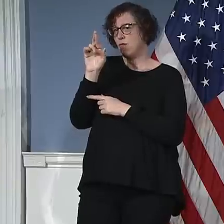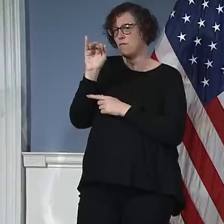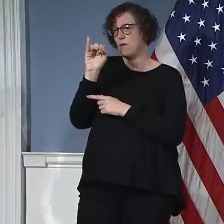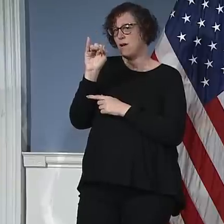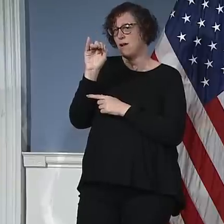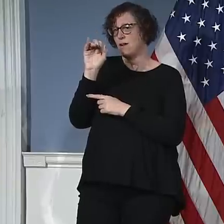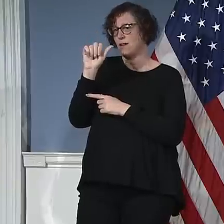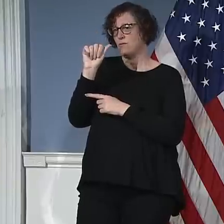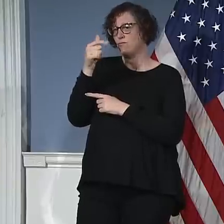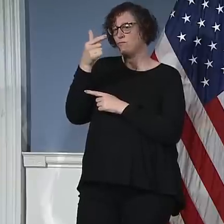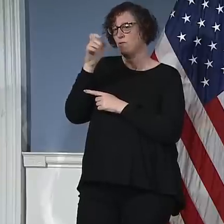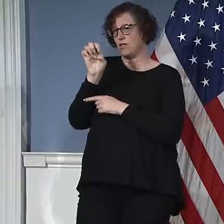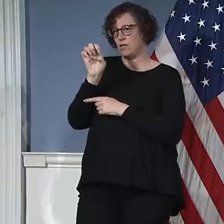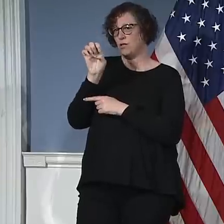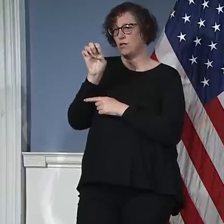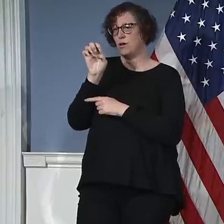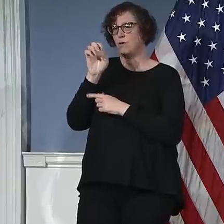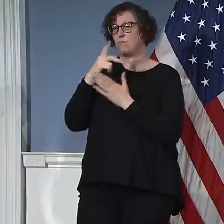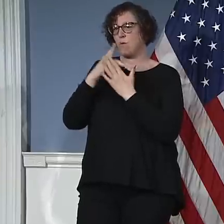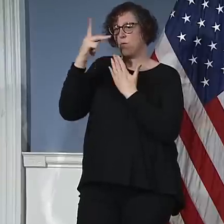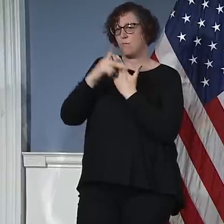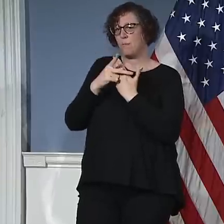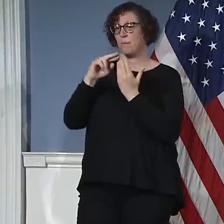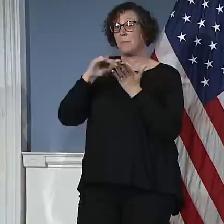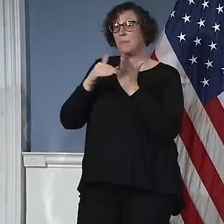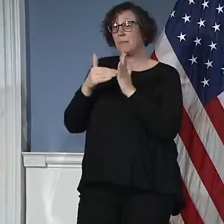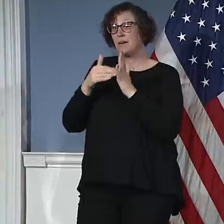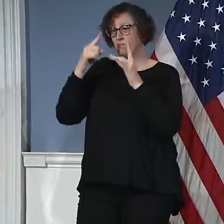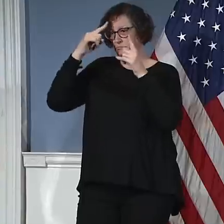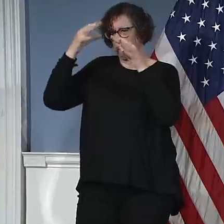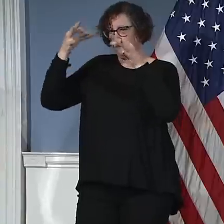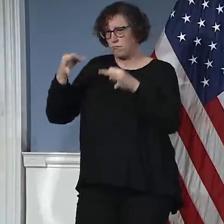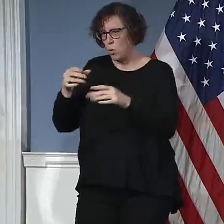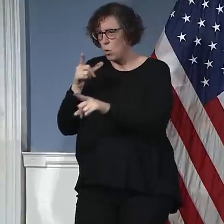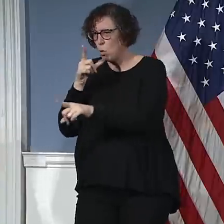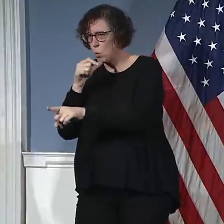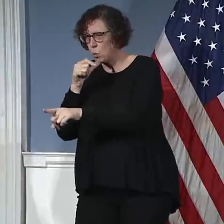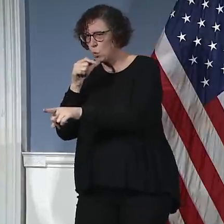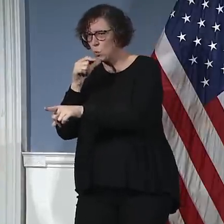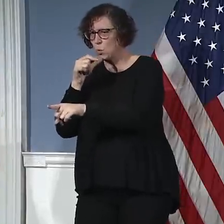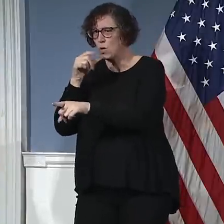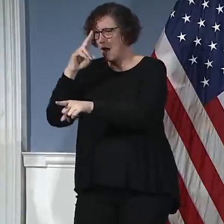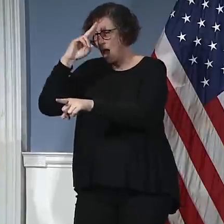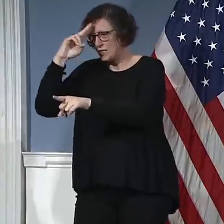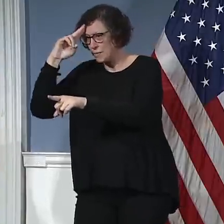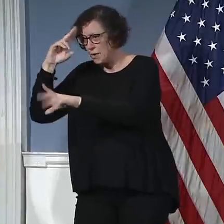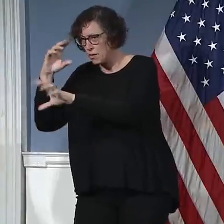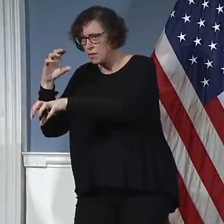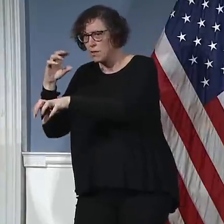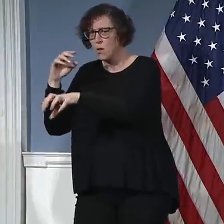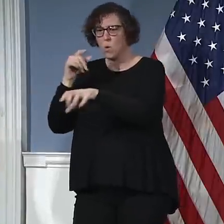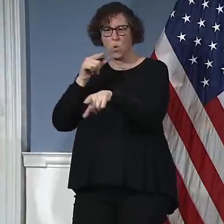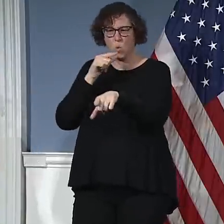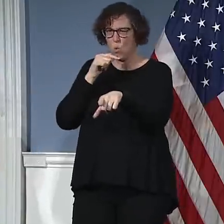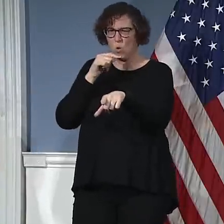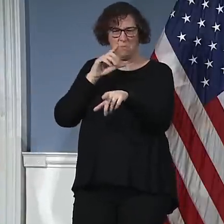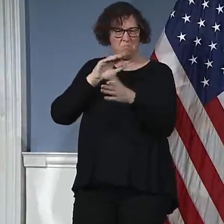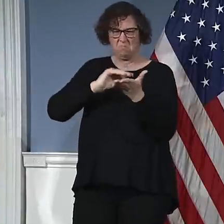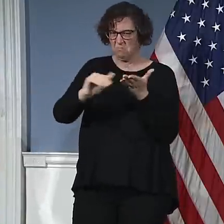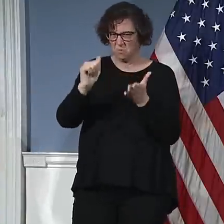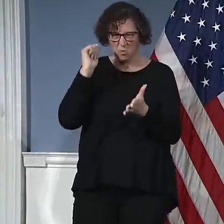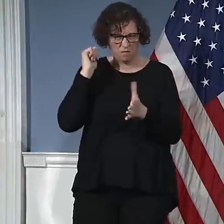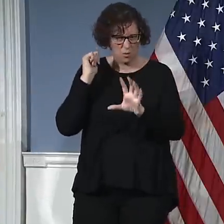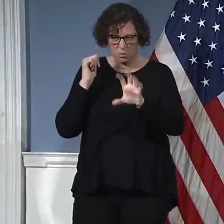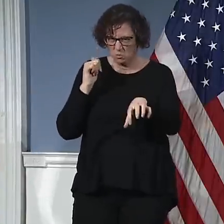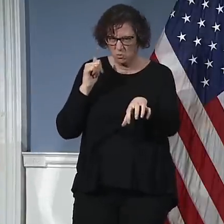painful theoretical that I don't think is fair to people to just lay out there as something that might happen when we're being real, real honest